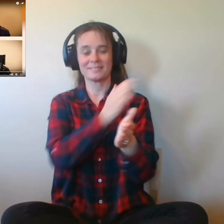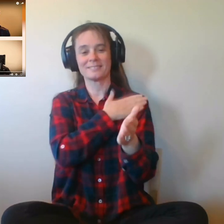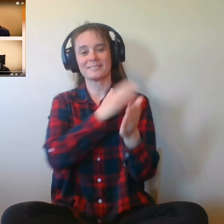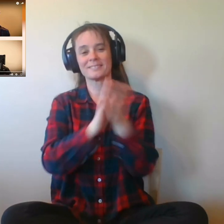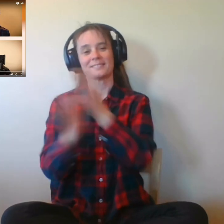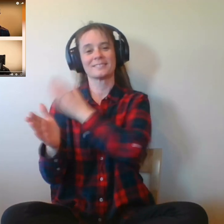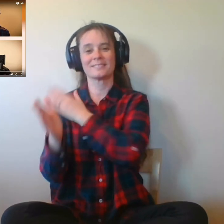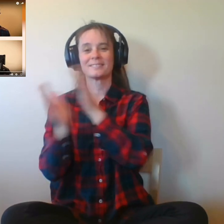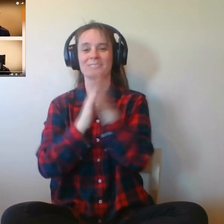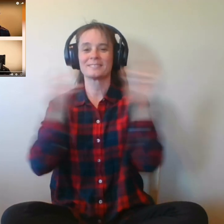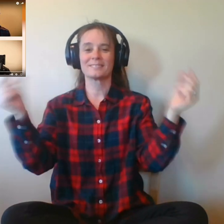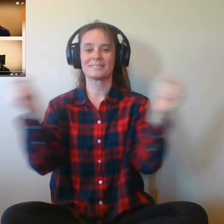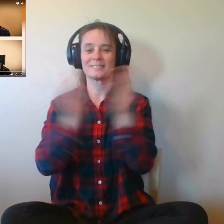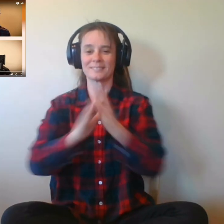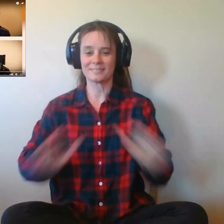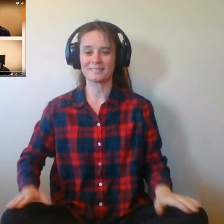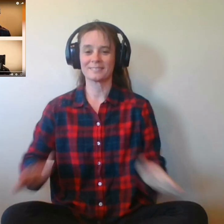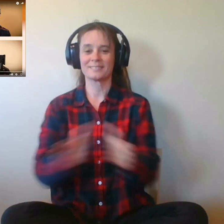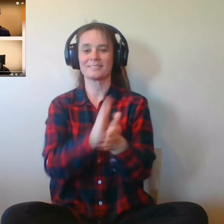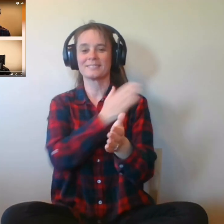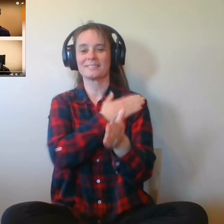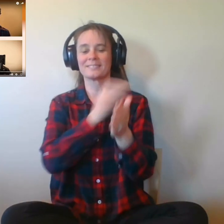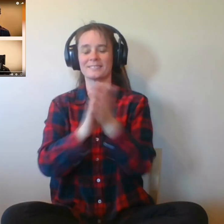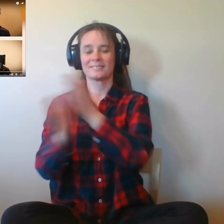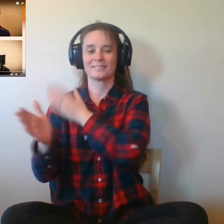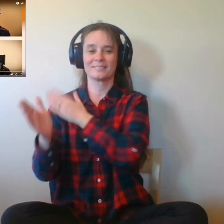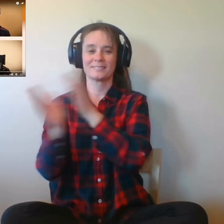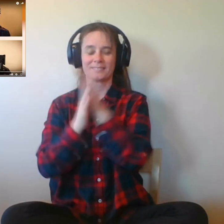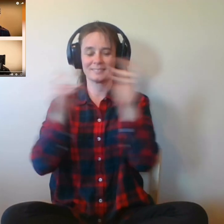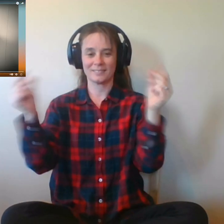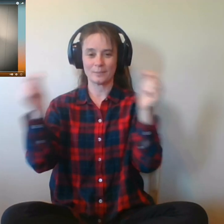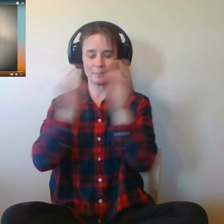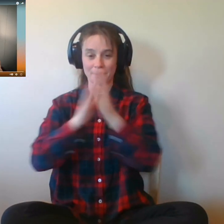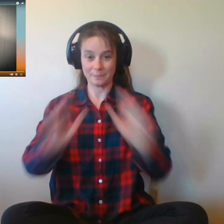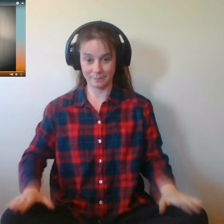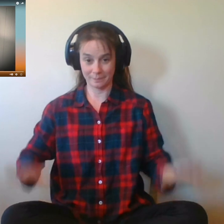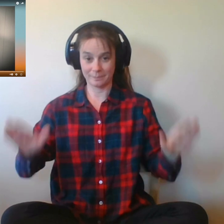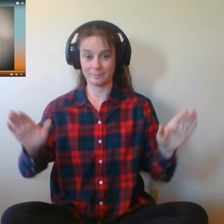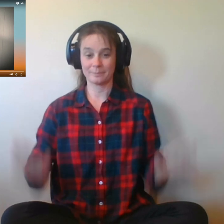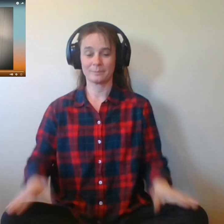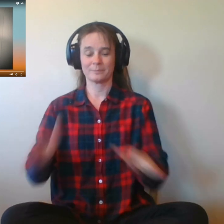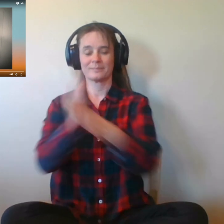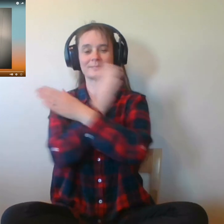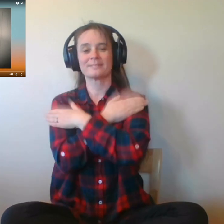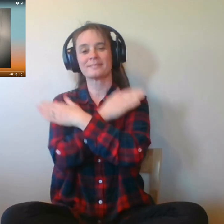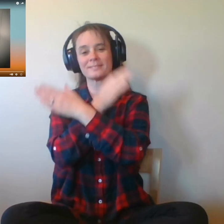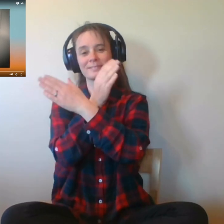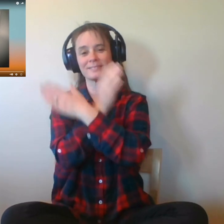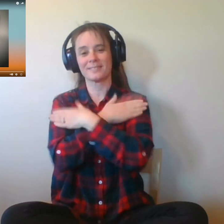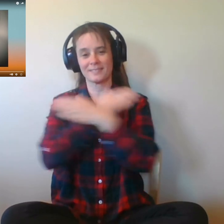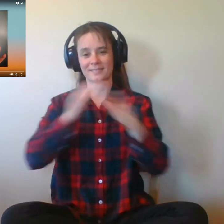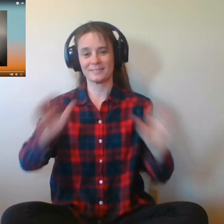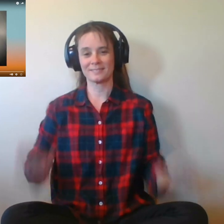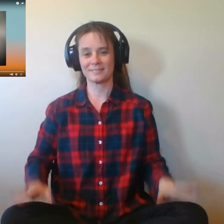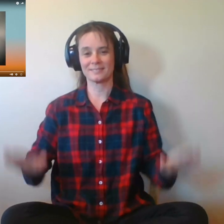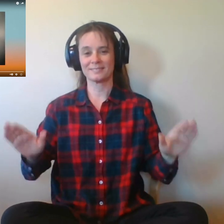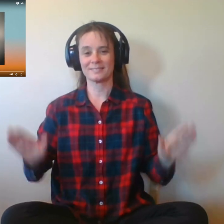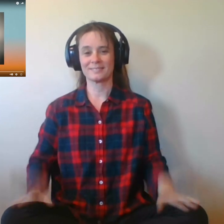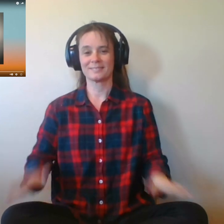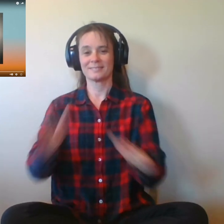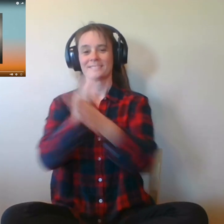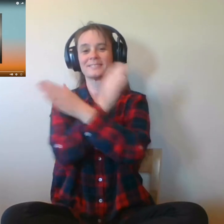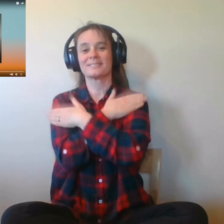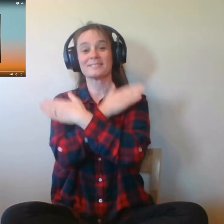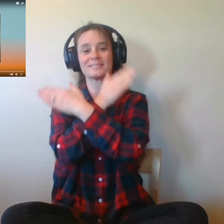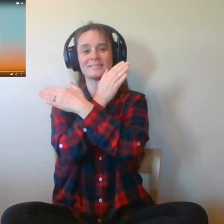One day when the tonguing is done, We'll take our leave and go. She had not been two weeks from shore, When down